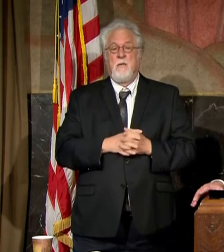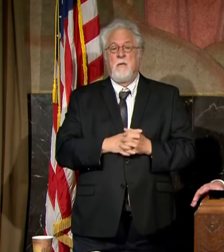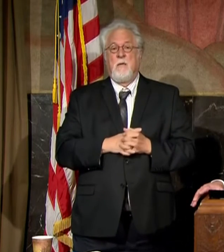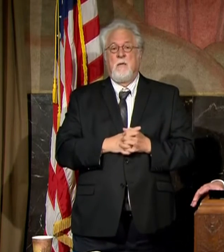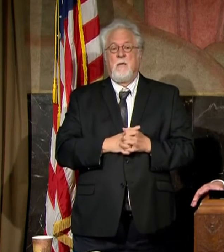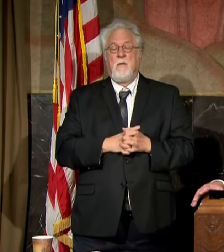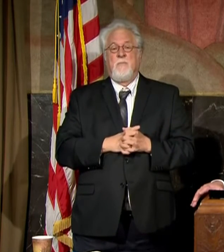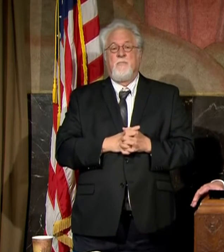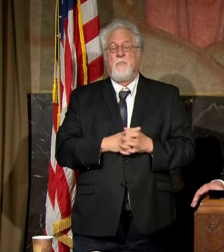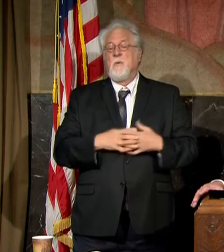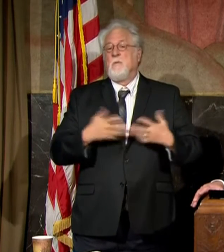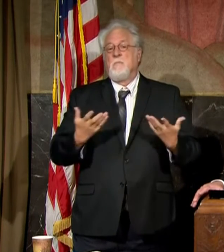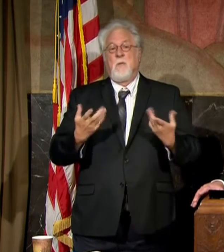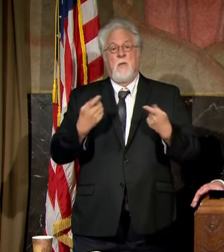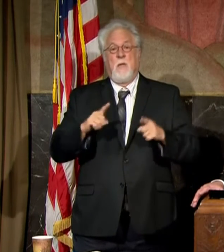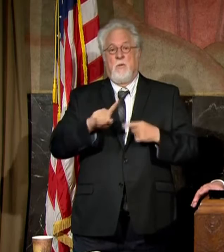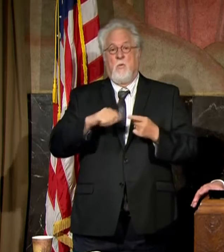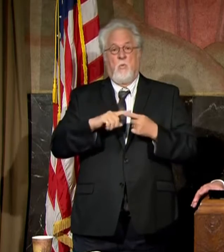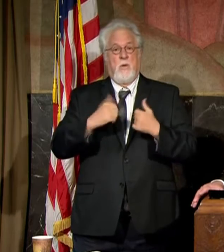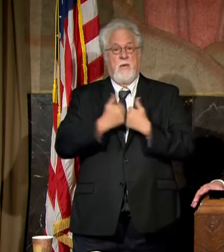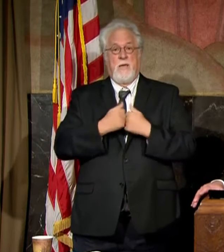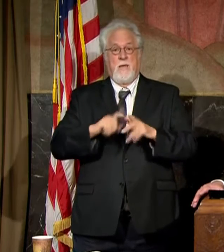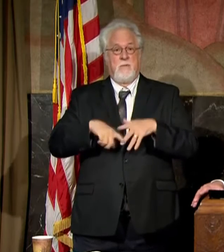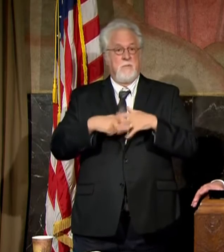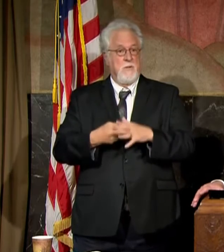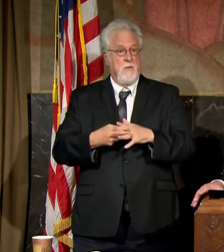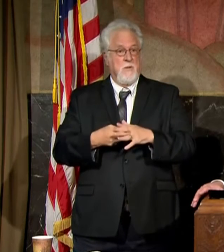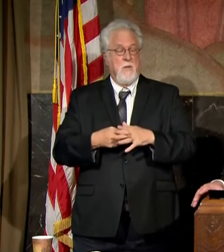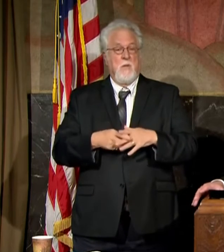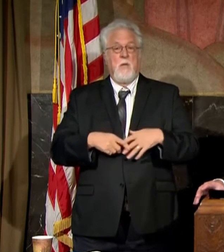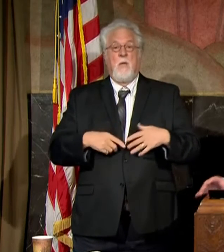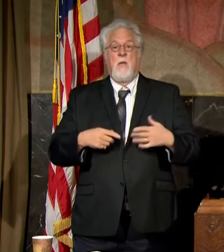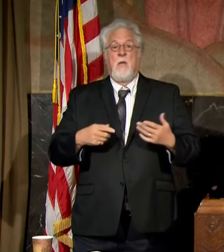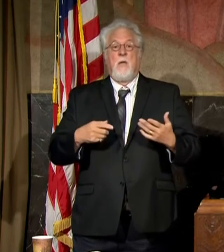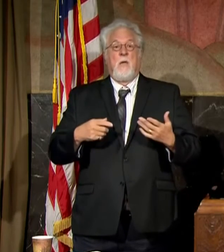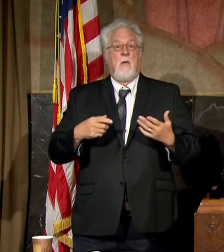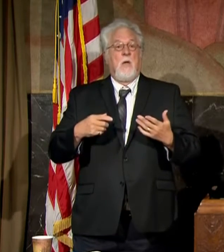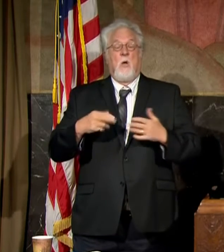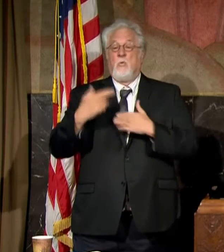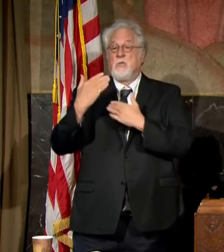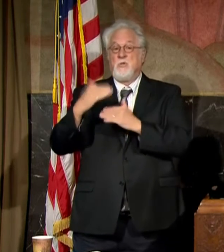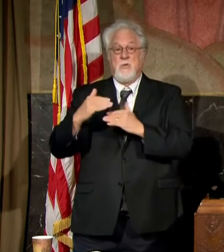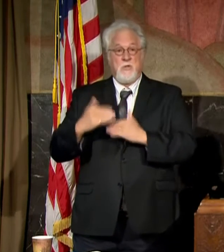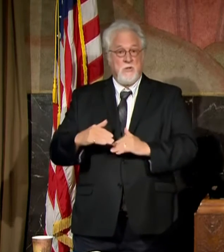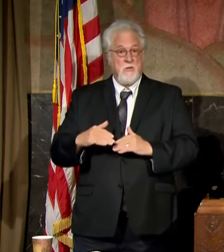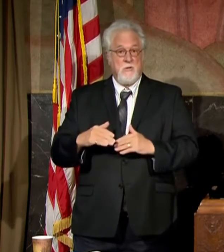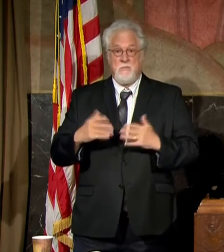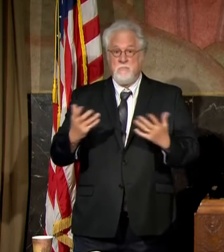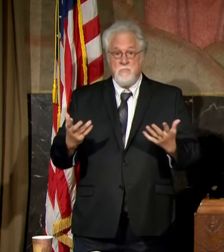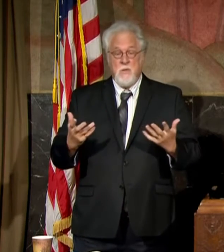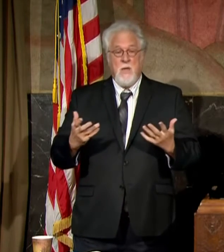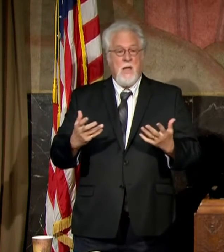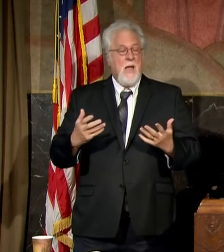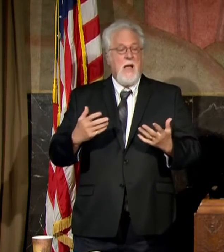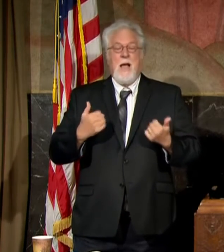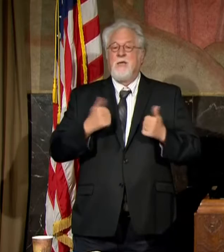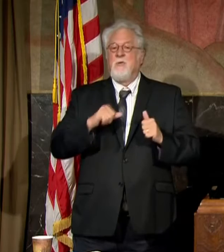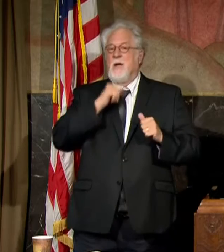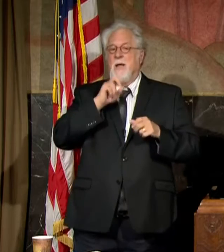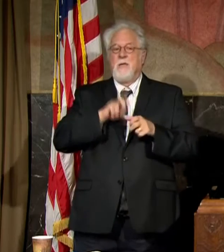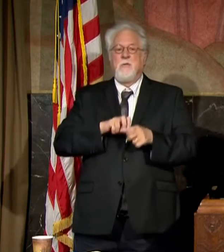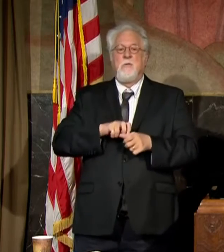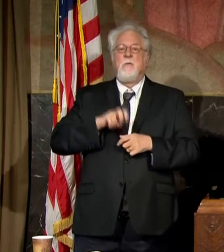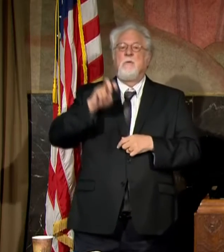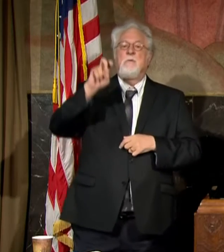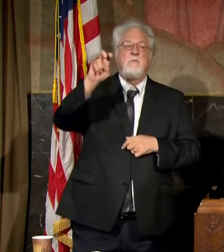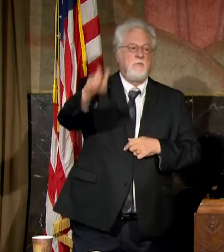circumstances are when those games commence as to what restrictions are going to be in place. And I try not to get out over